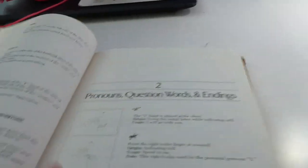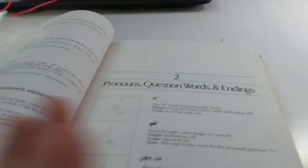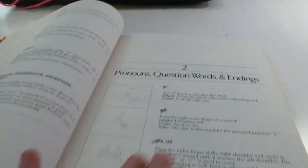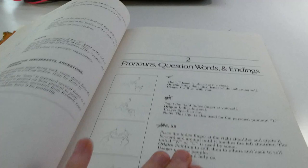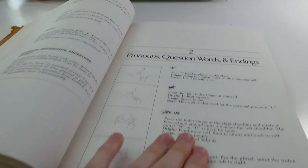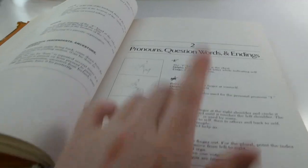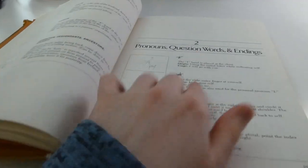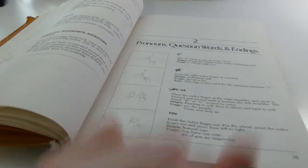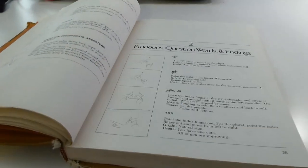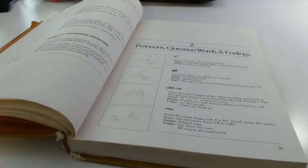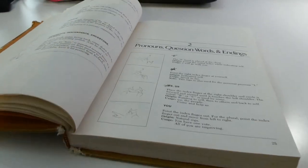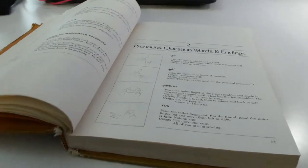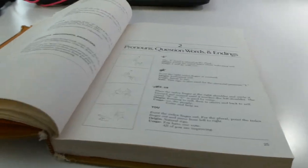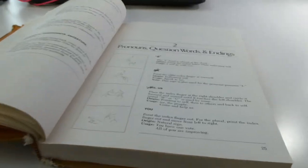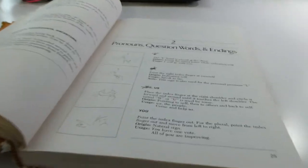we'll have to see. But now I'm off to work, so.